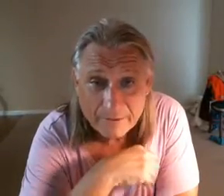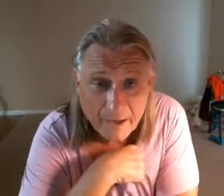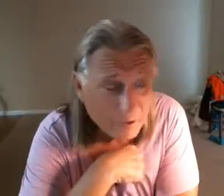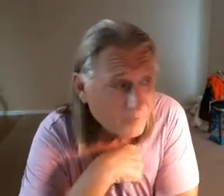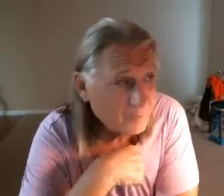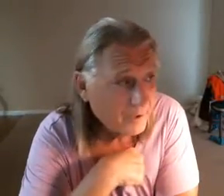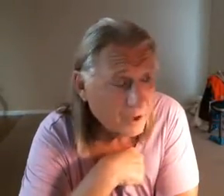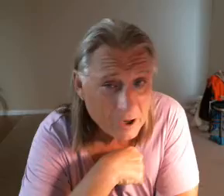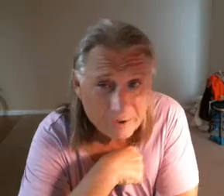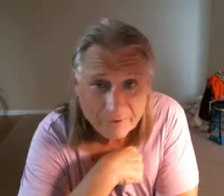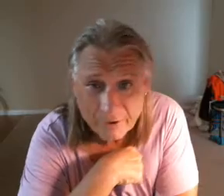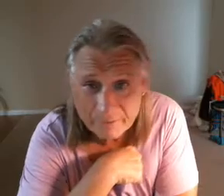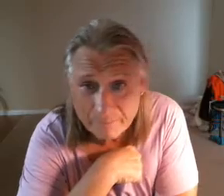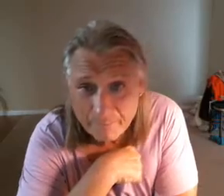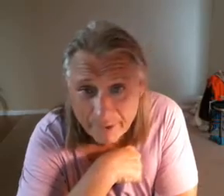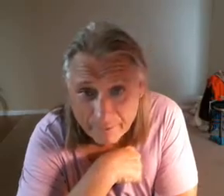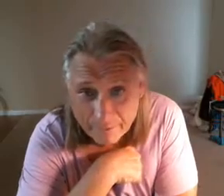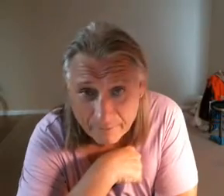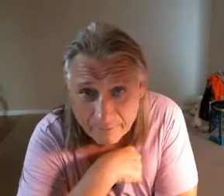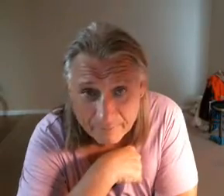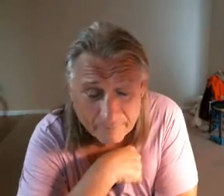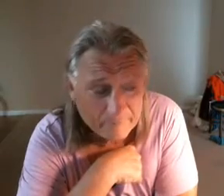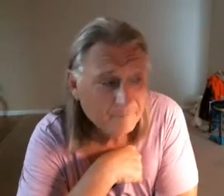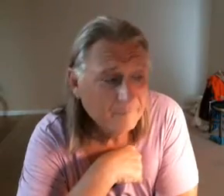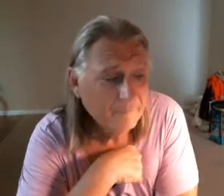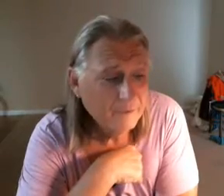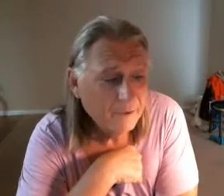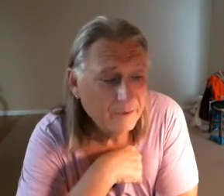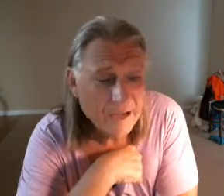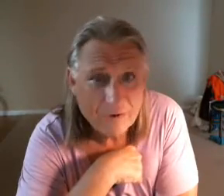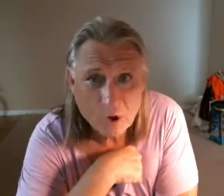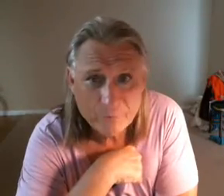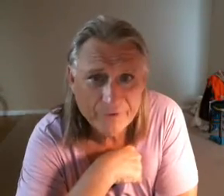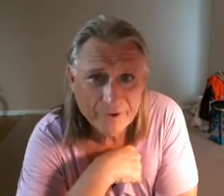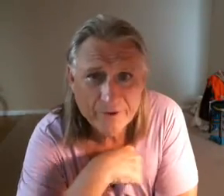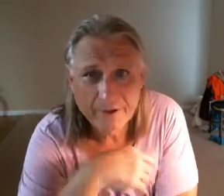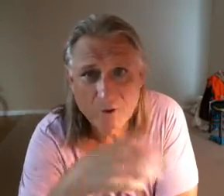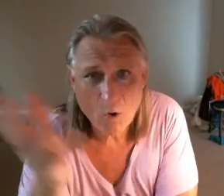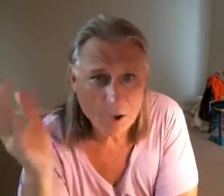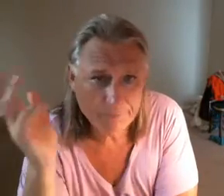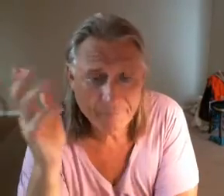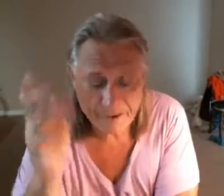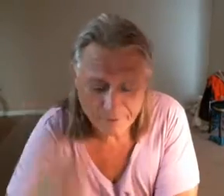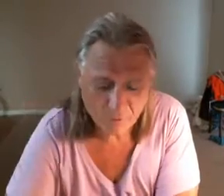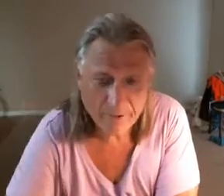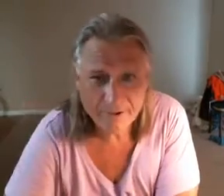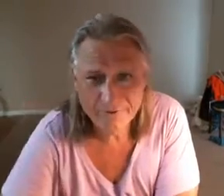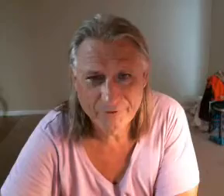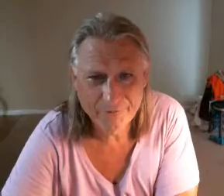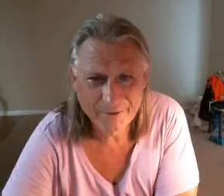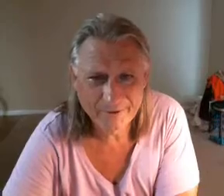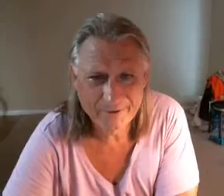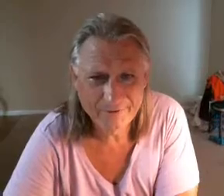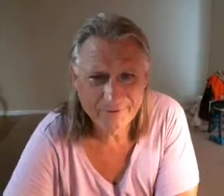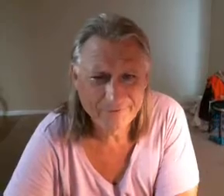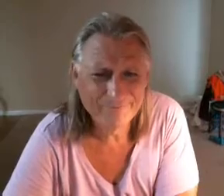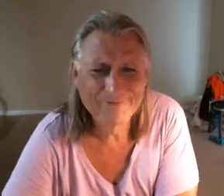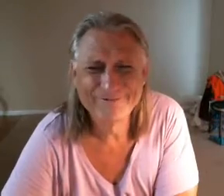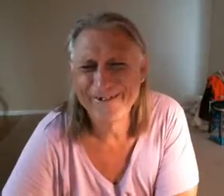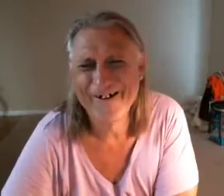now that my heart has gotten better now all of a sudden I qualify to go back on this medication no